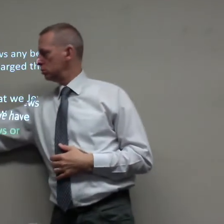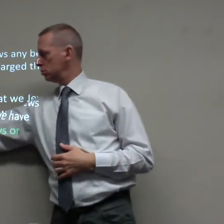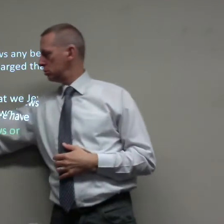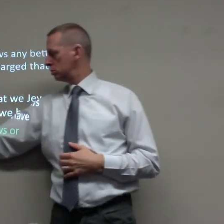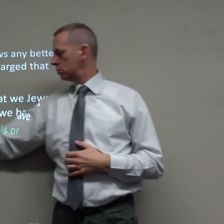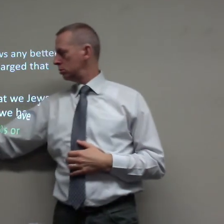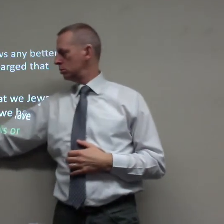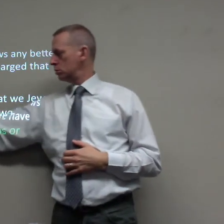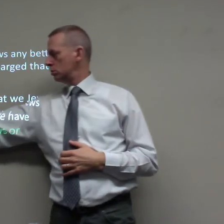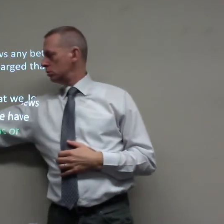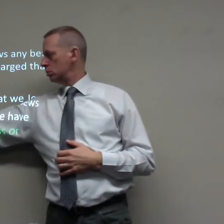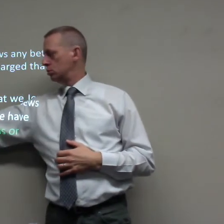All people.